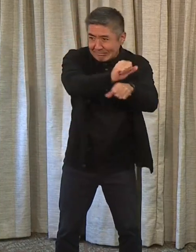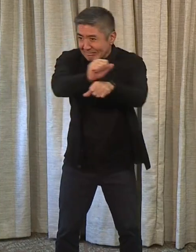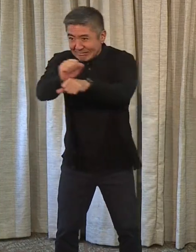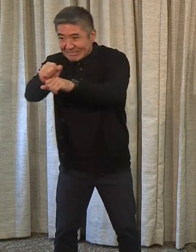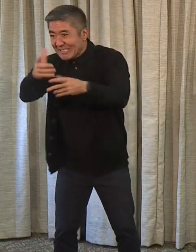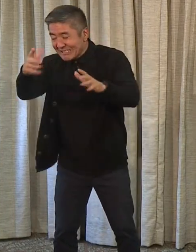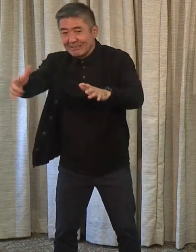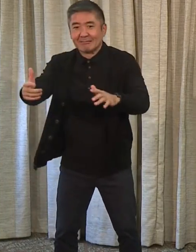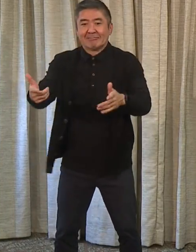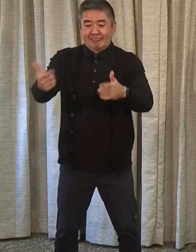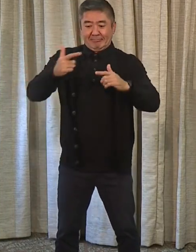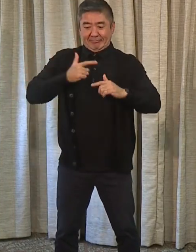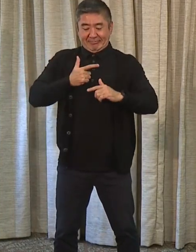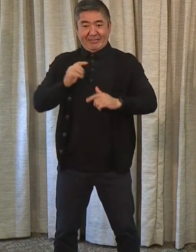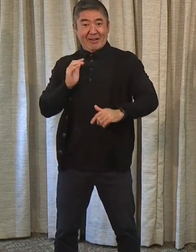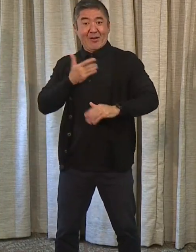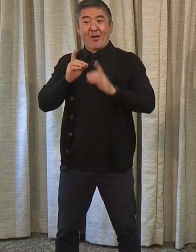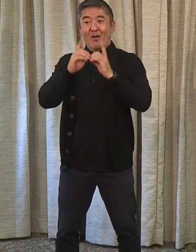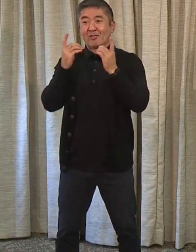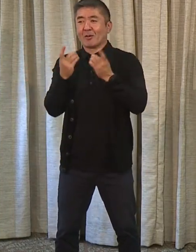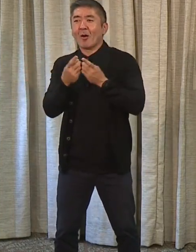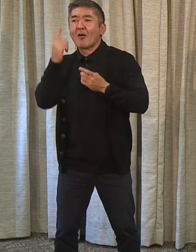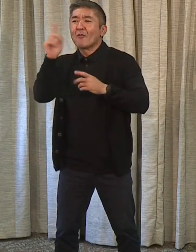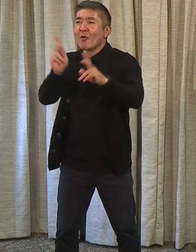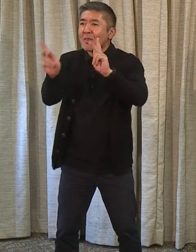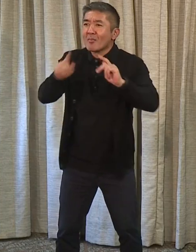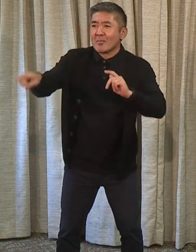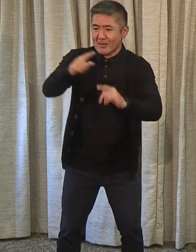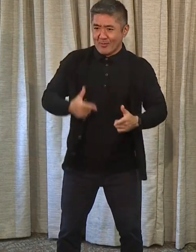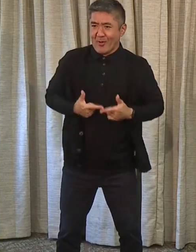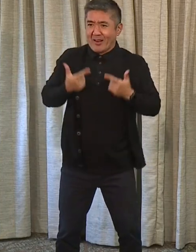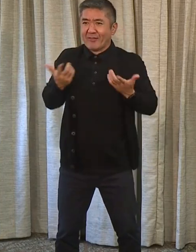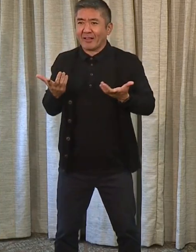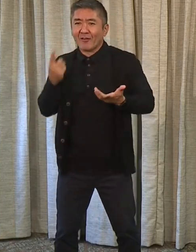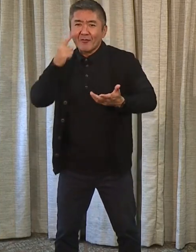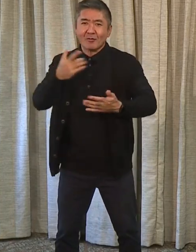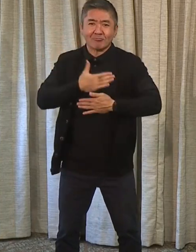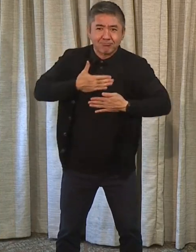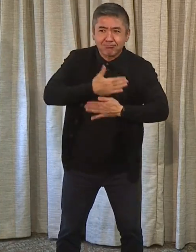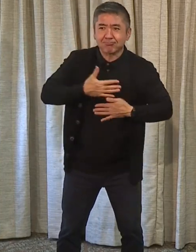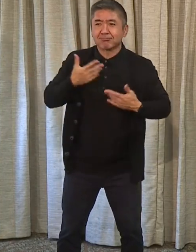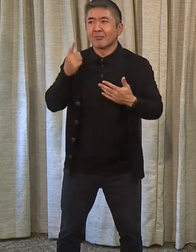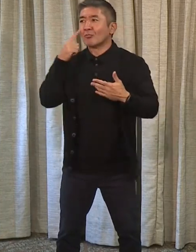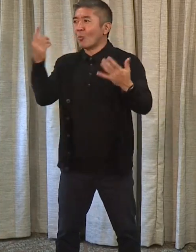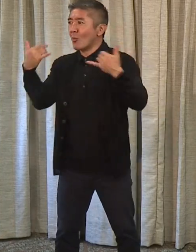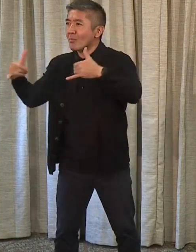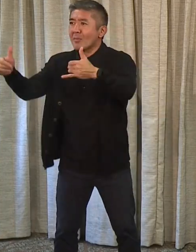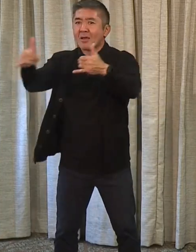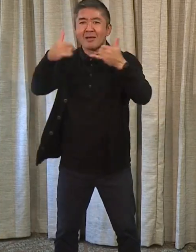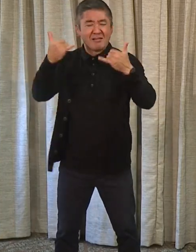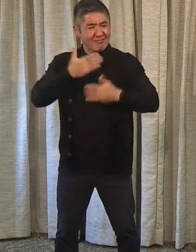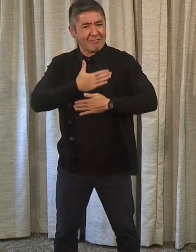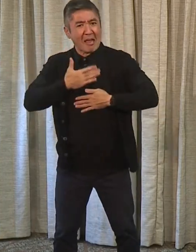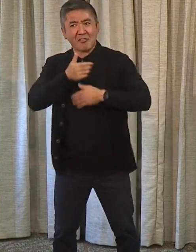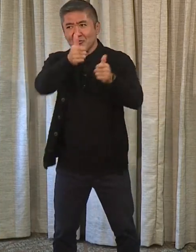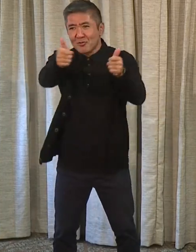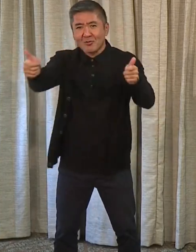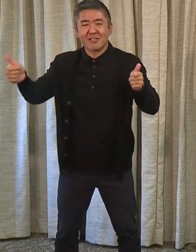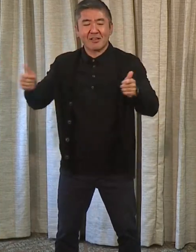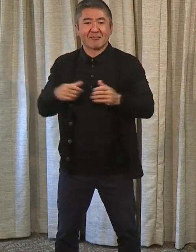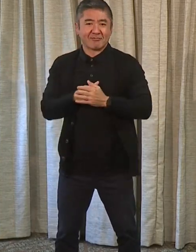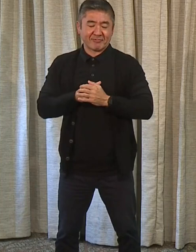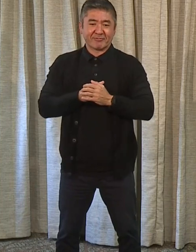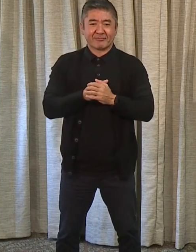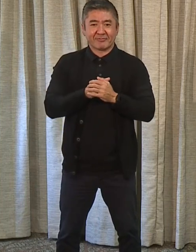really here for all of you, the residents, to be entertained, to play, to enjoy. And we have